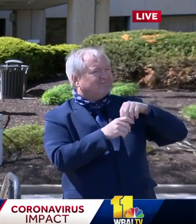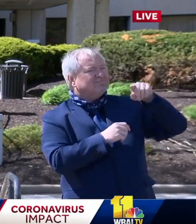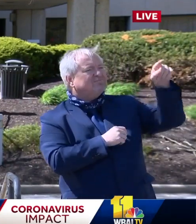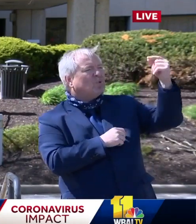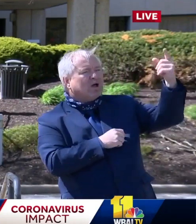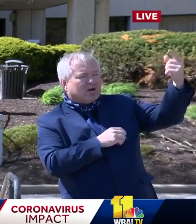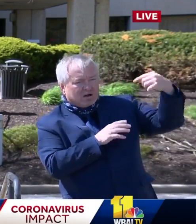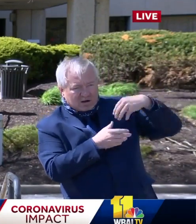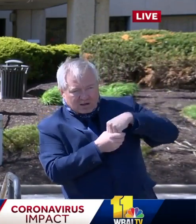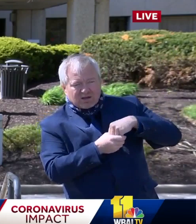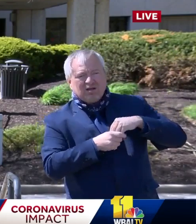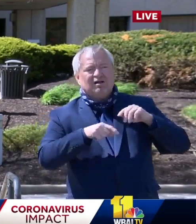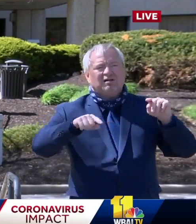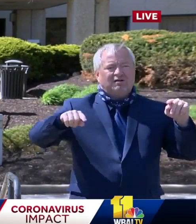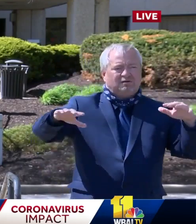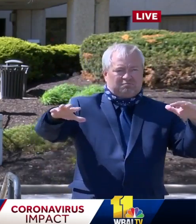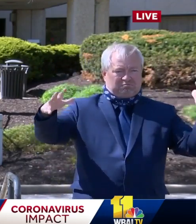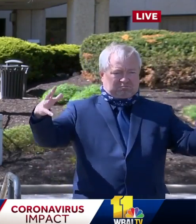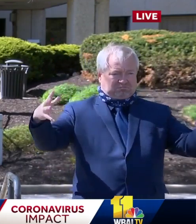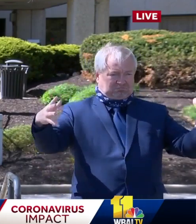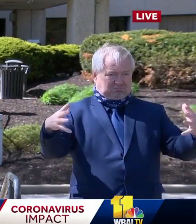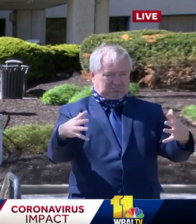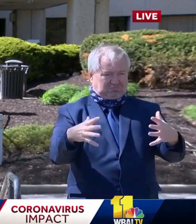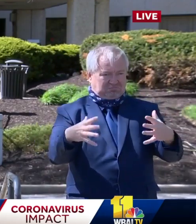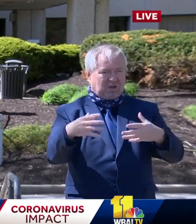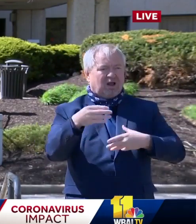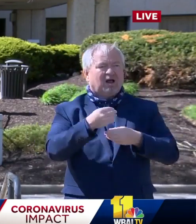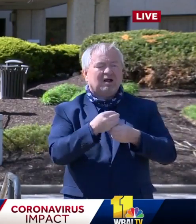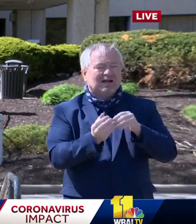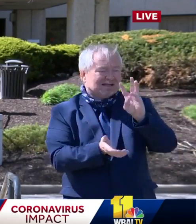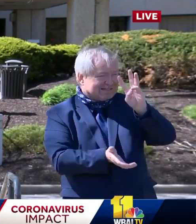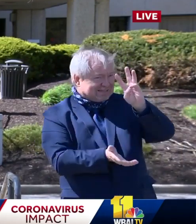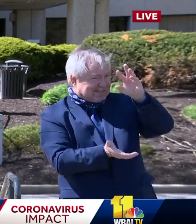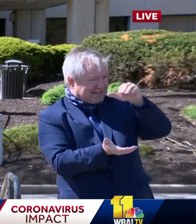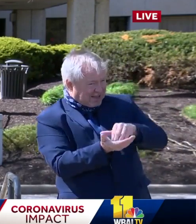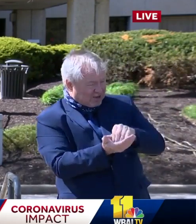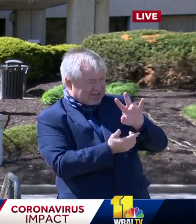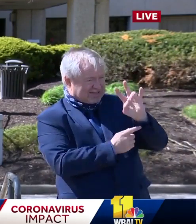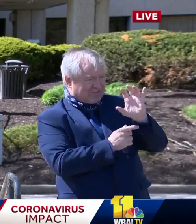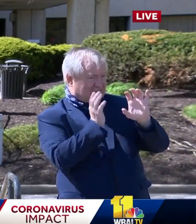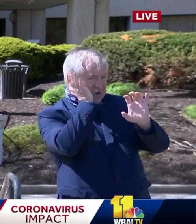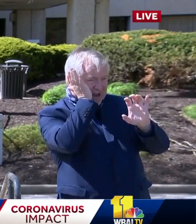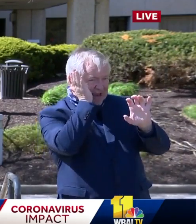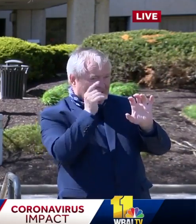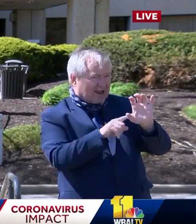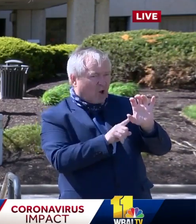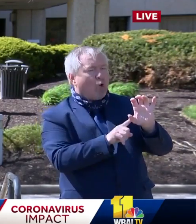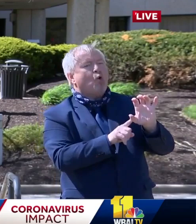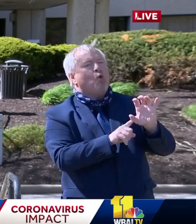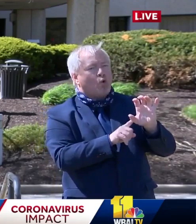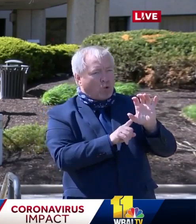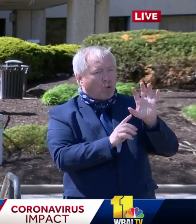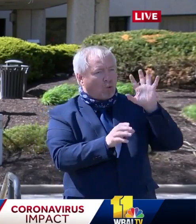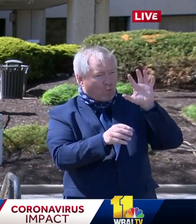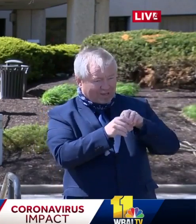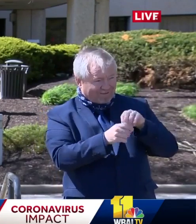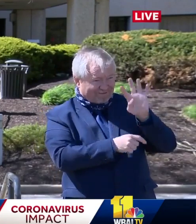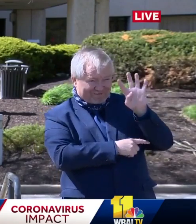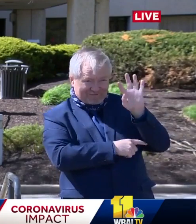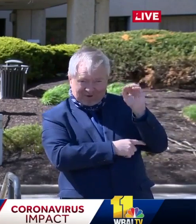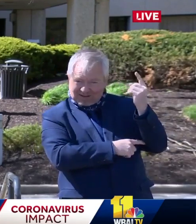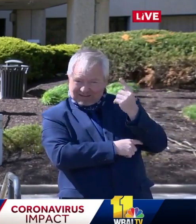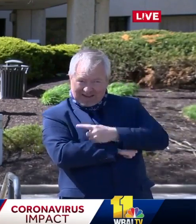tremendous effort. Adding 6,700 hospital beds in like 40 days is a pretty unbelievable